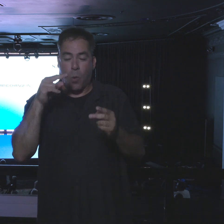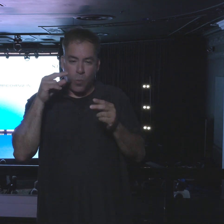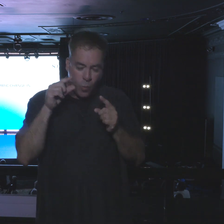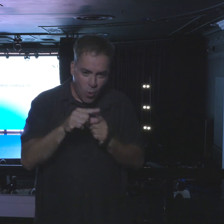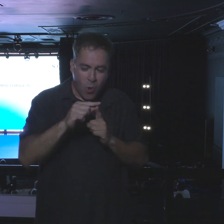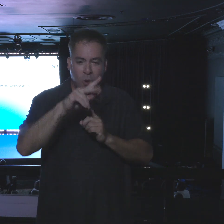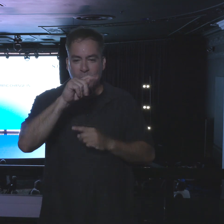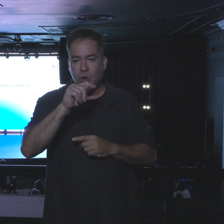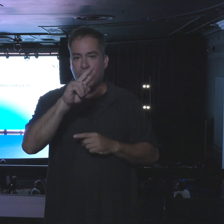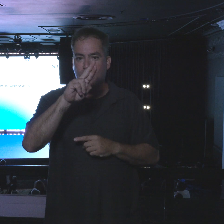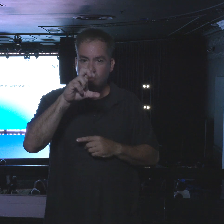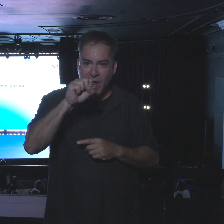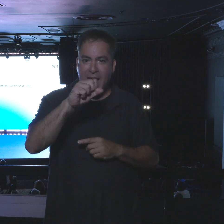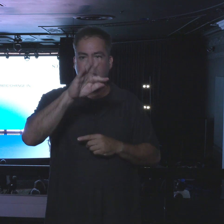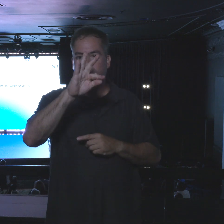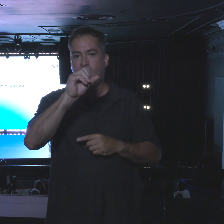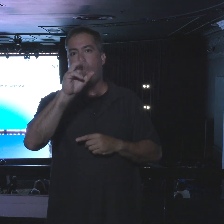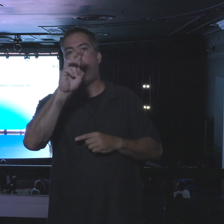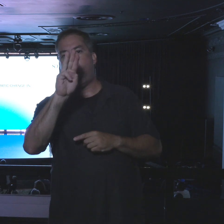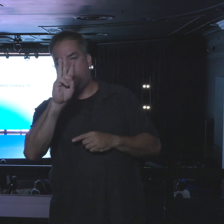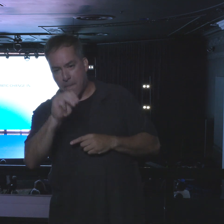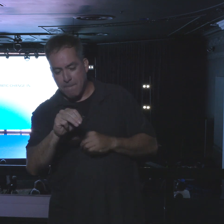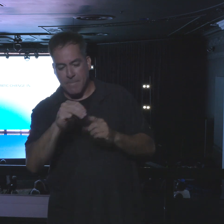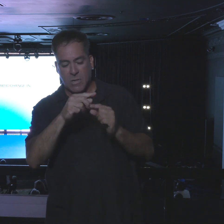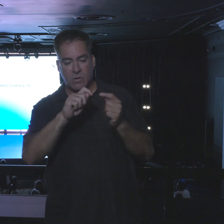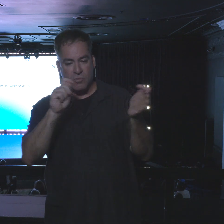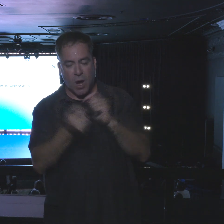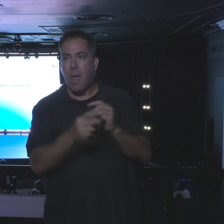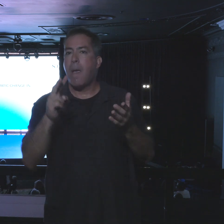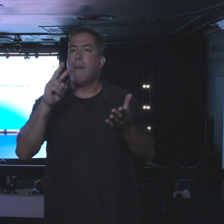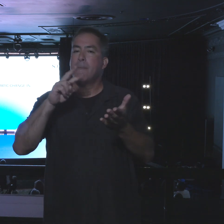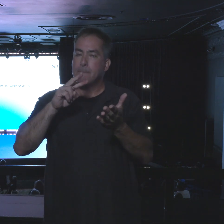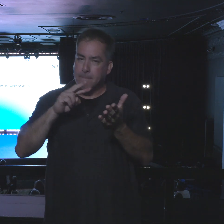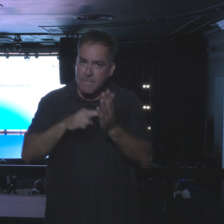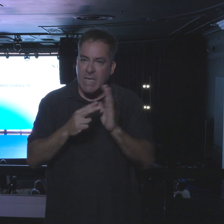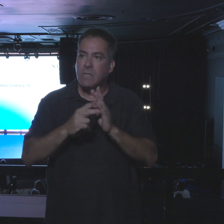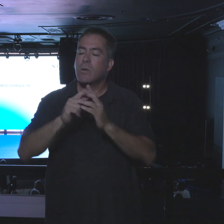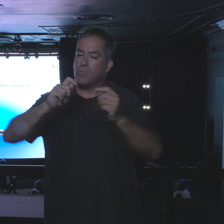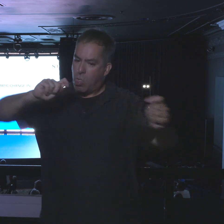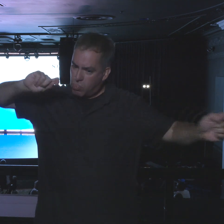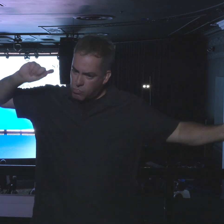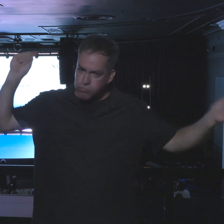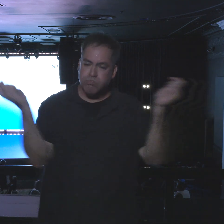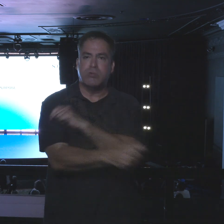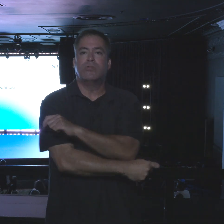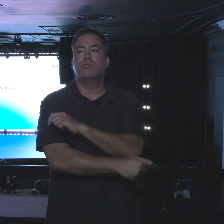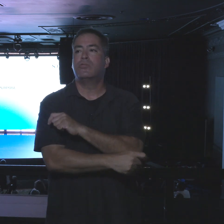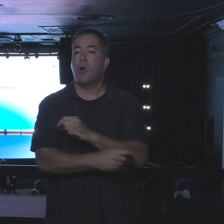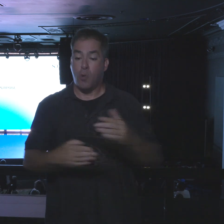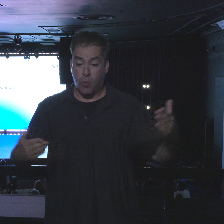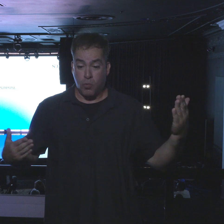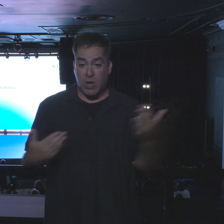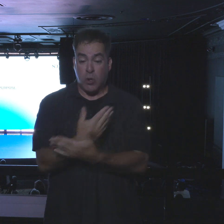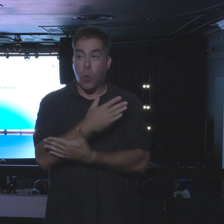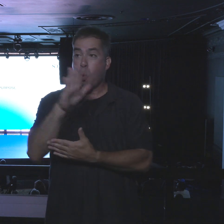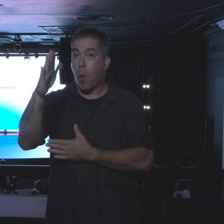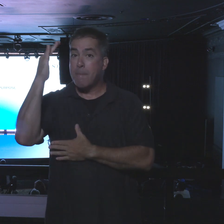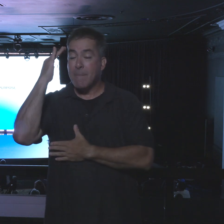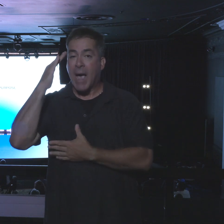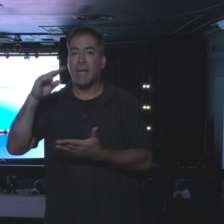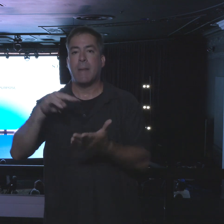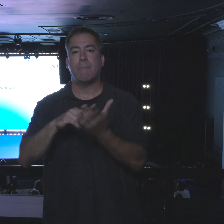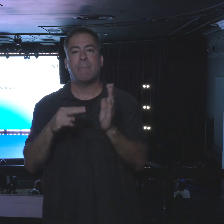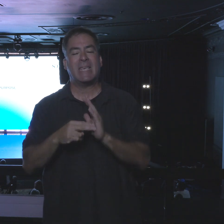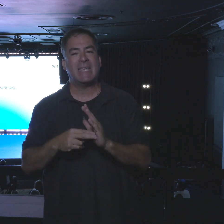or dramatic change in appearance. Renew means to renovate back to its